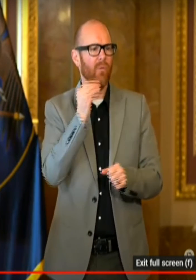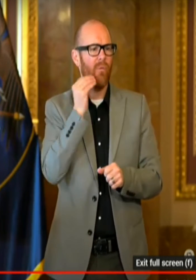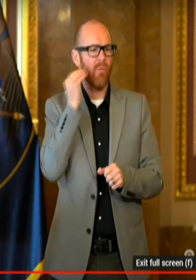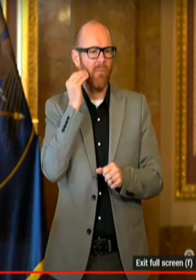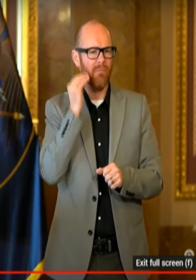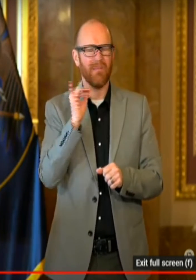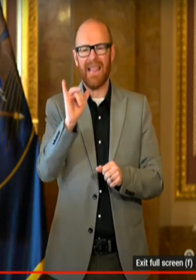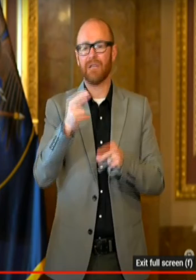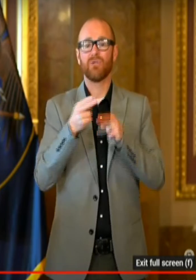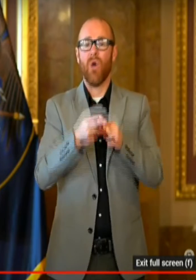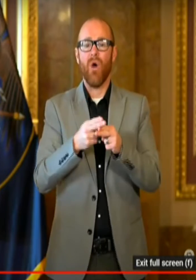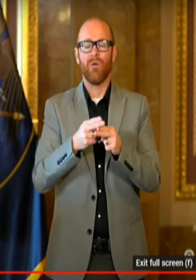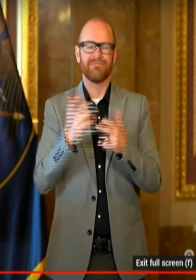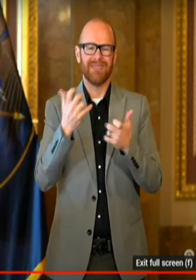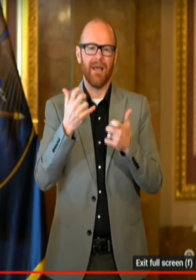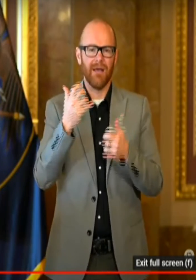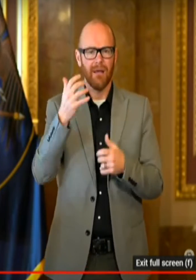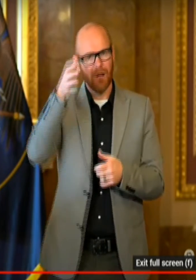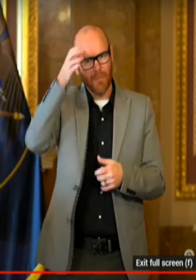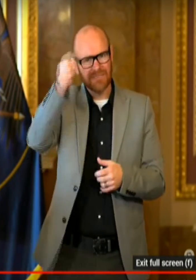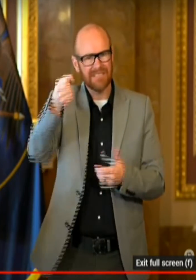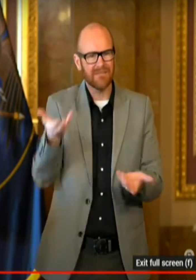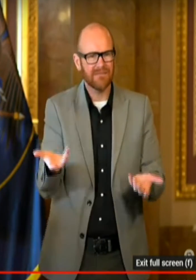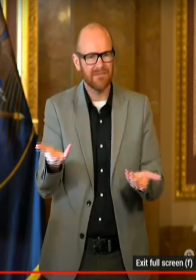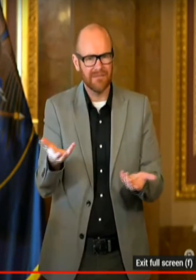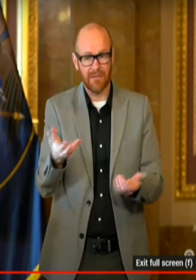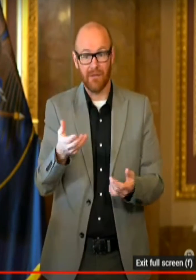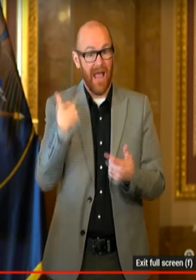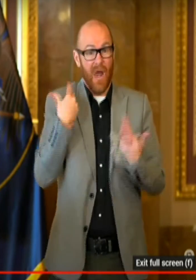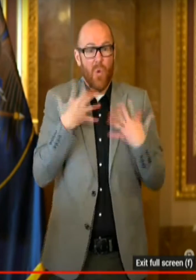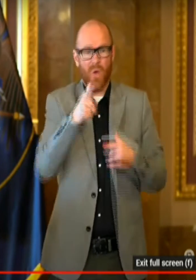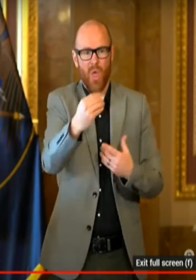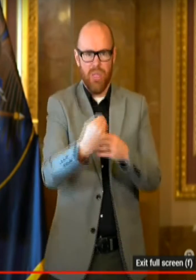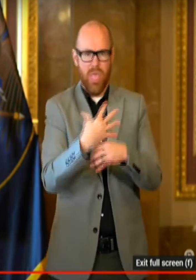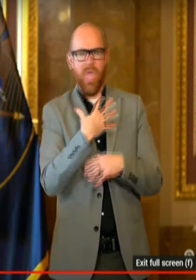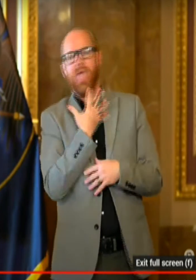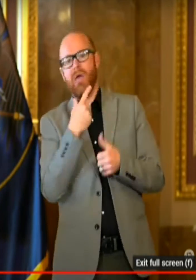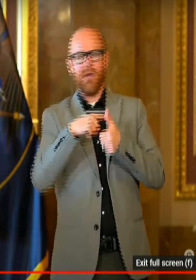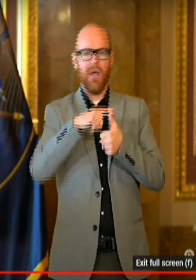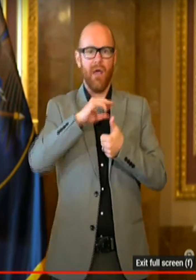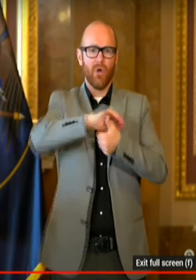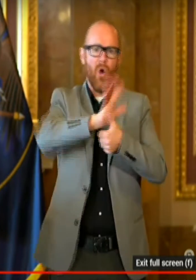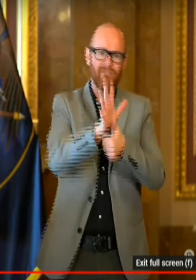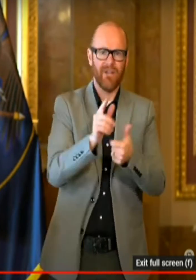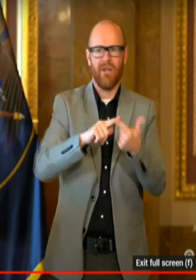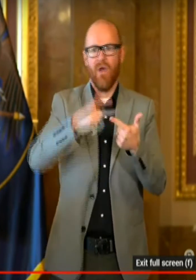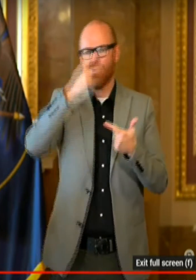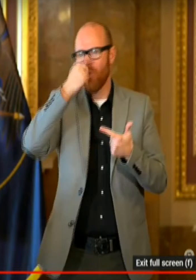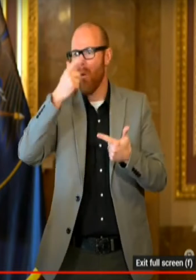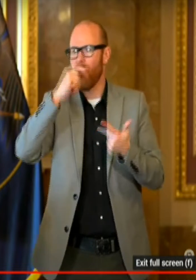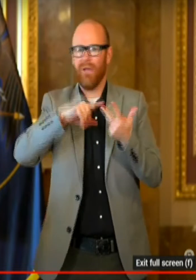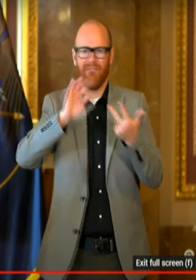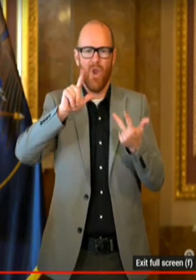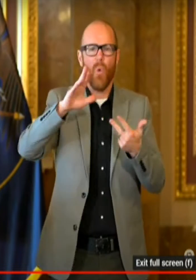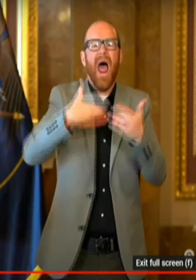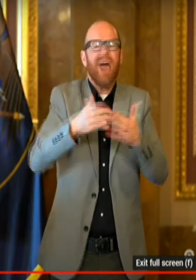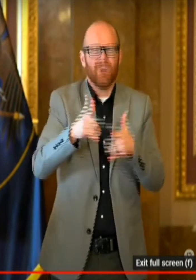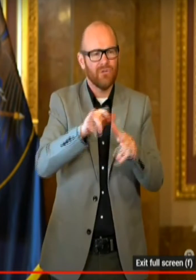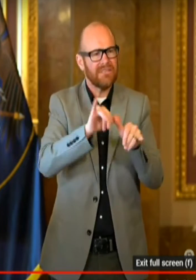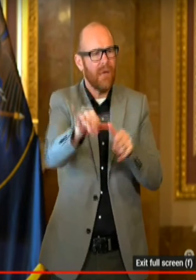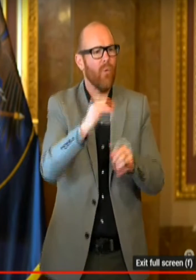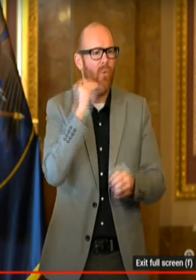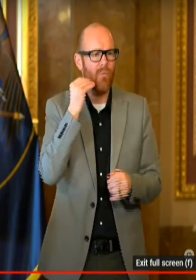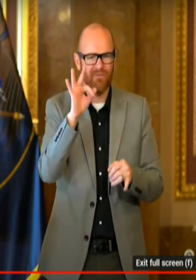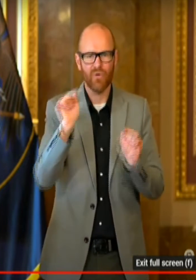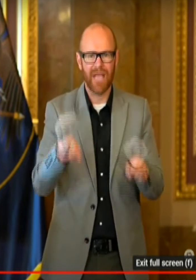courtesy. We don't all want to have your cold or your Omicron or whatever it is that you have. So if you can't stay home, do.